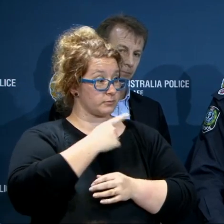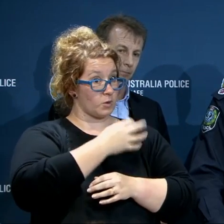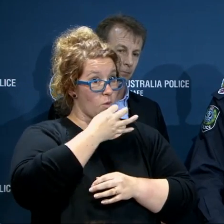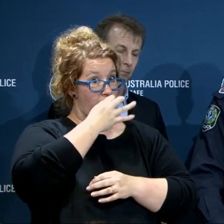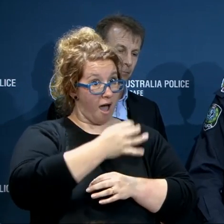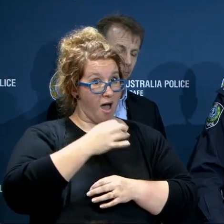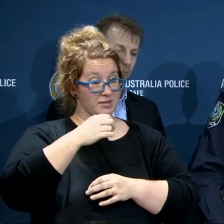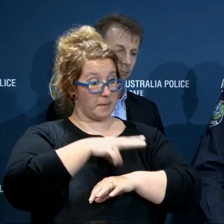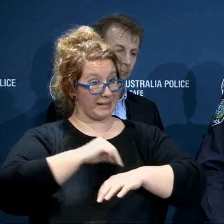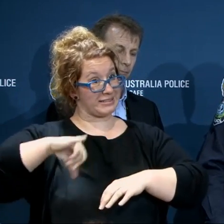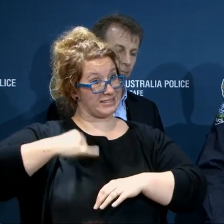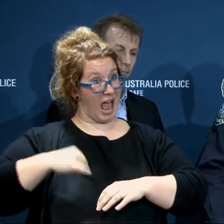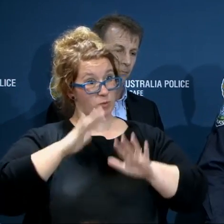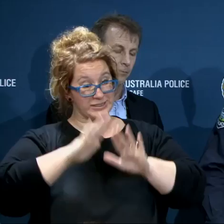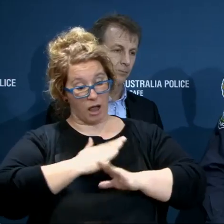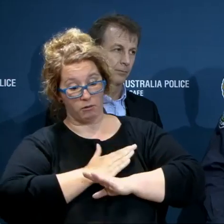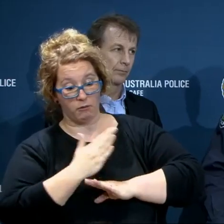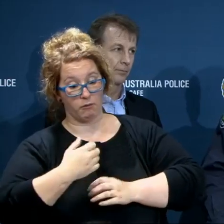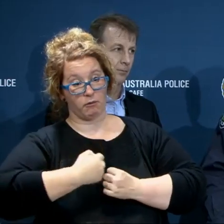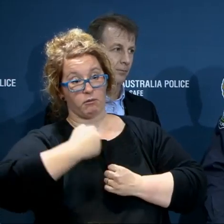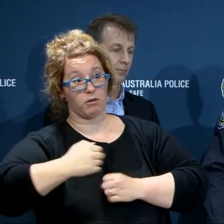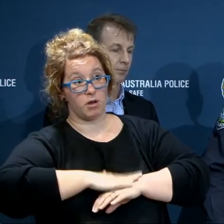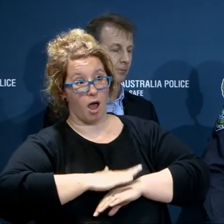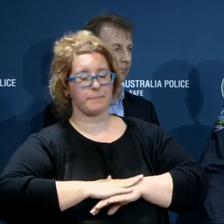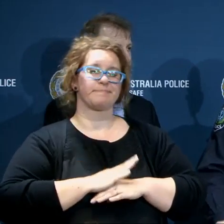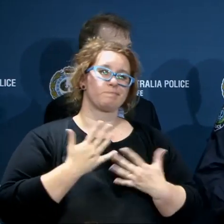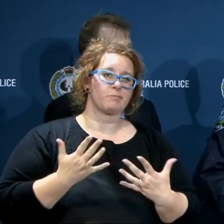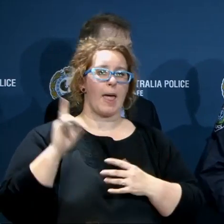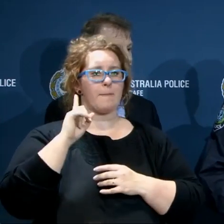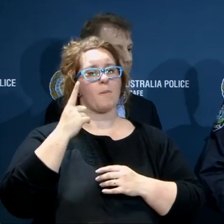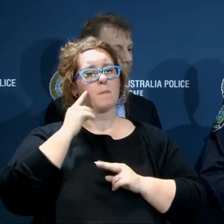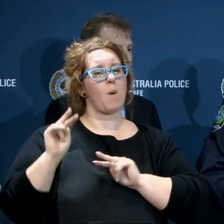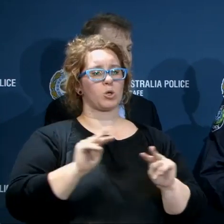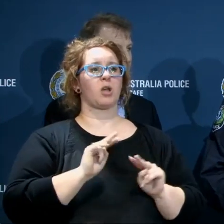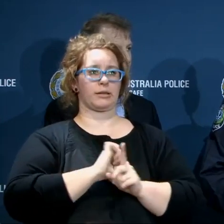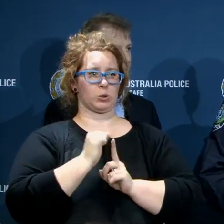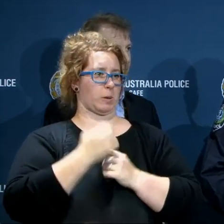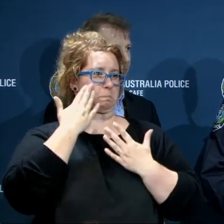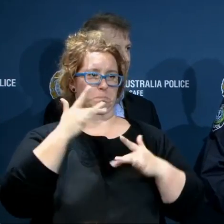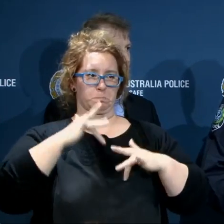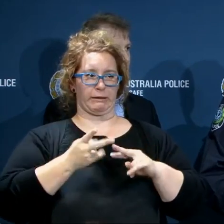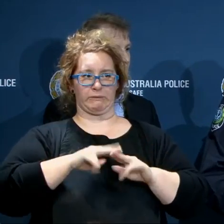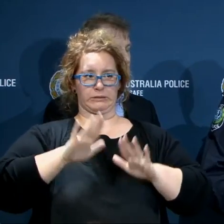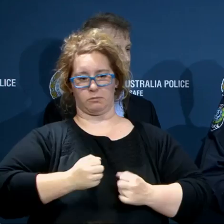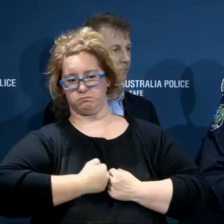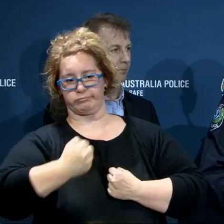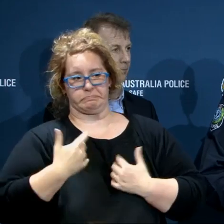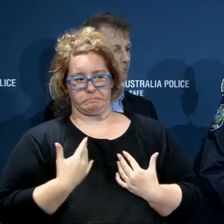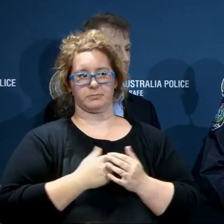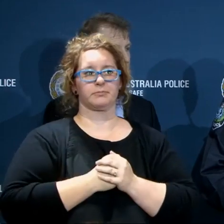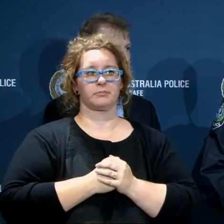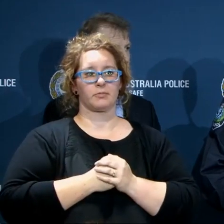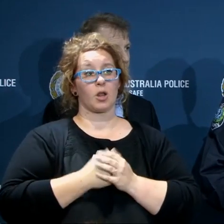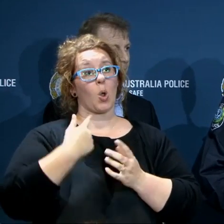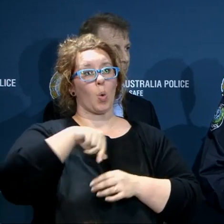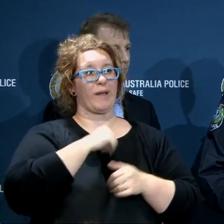extending shifts tonight? How are you looking at that? We're monitoring the situation at this point. And as we are stressing, we're giving an advance notice of a forecast. And